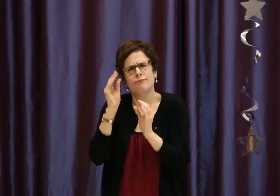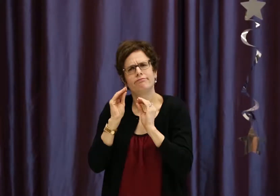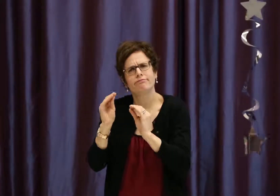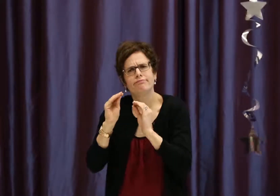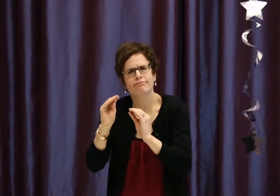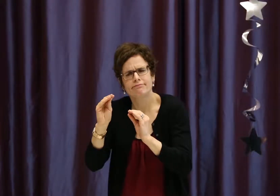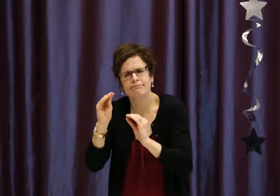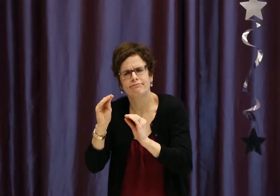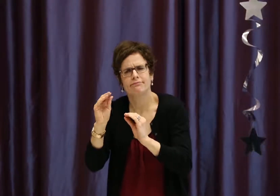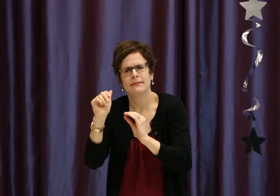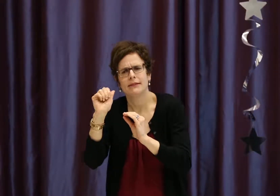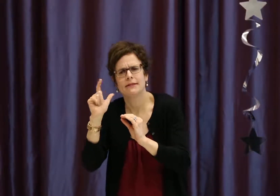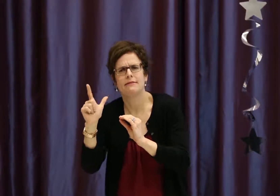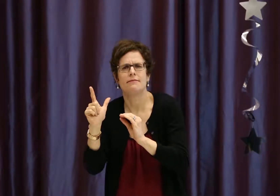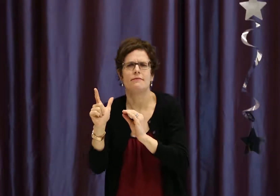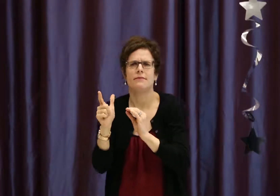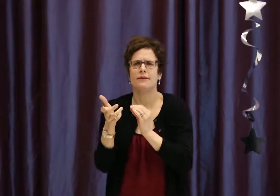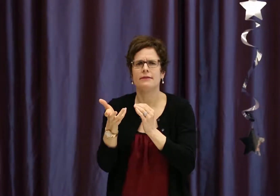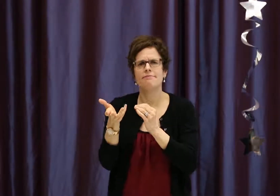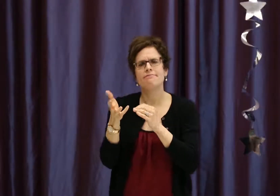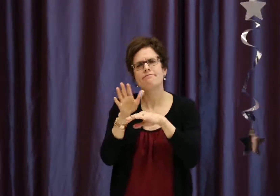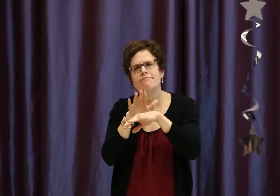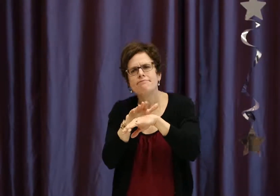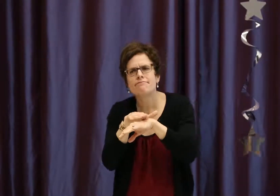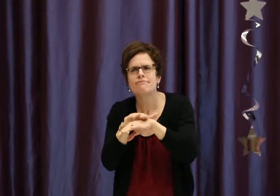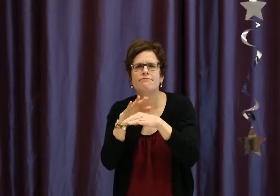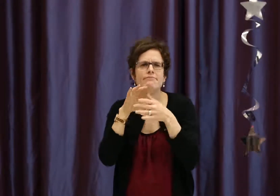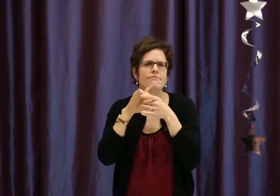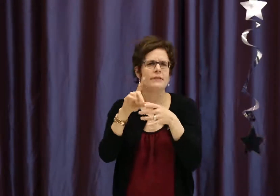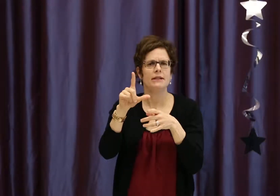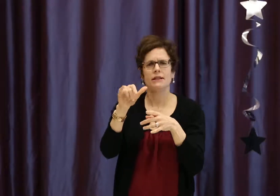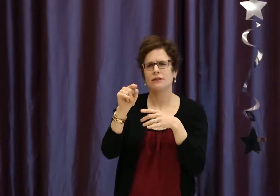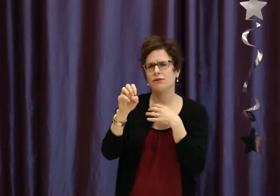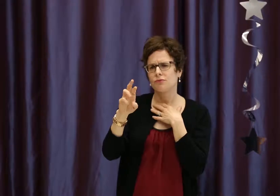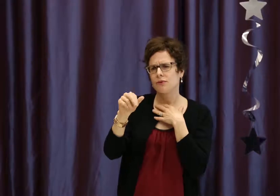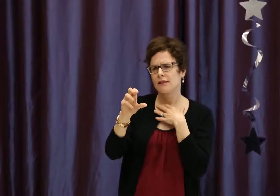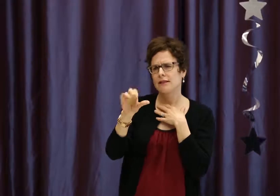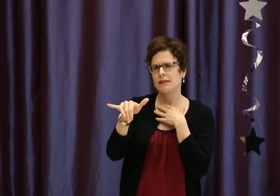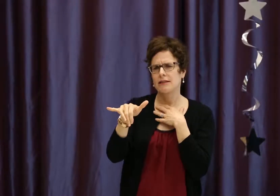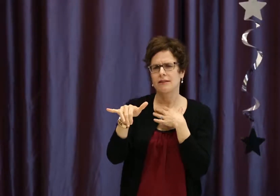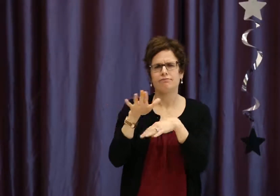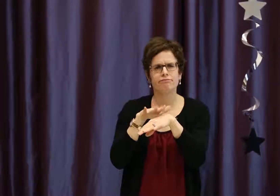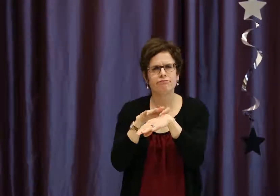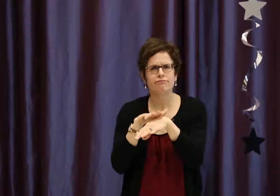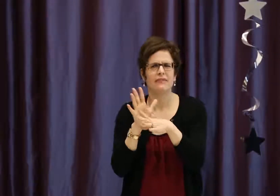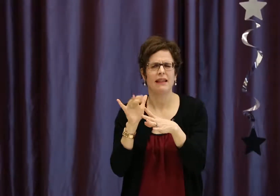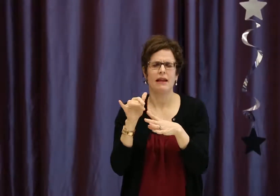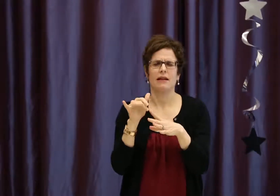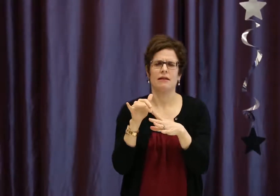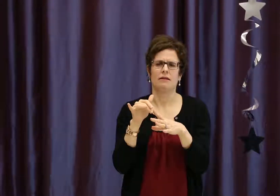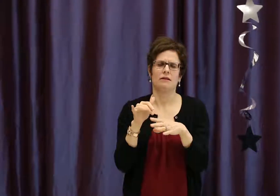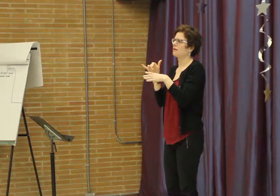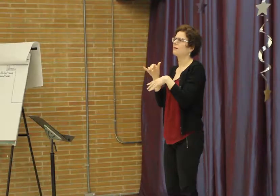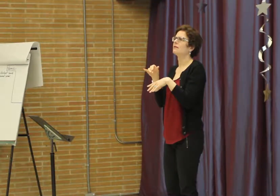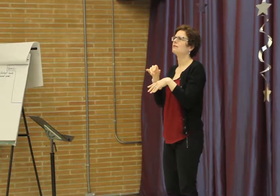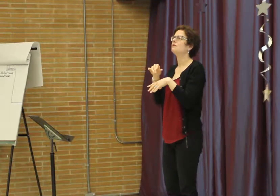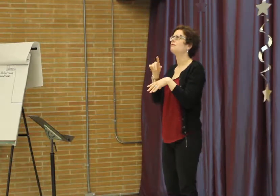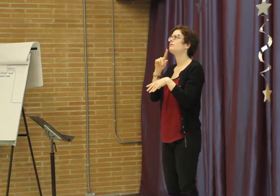So looking at how to support those parents, how to teach them ASL, how to give them guidelines and advice on